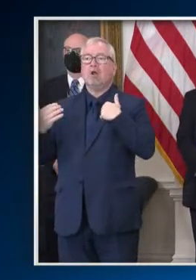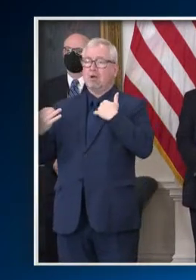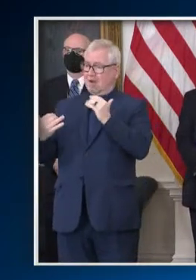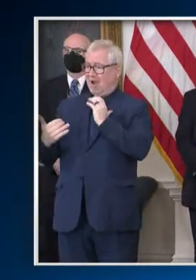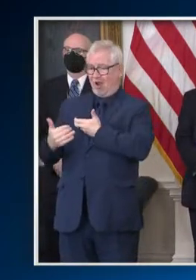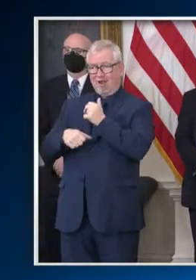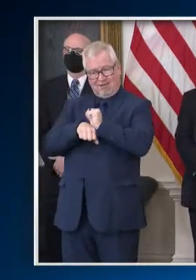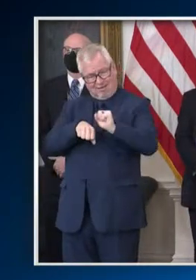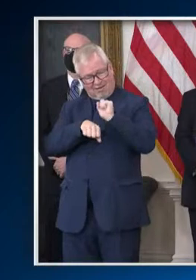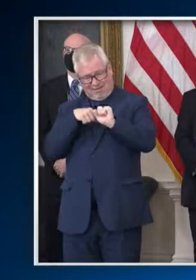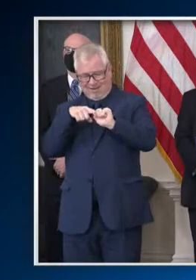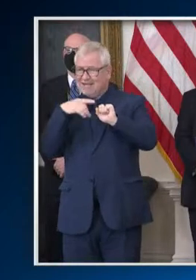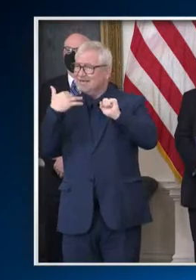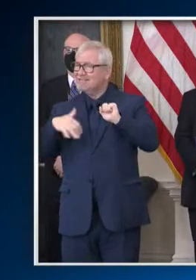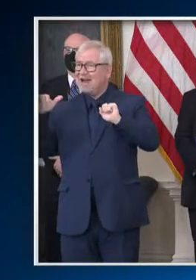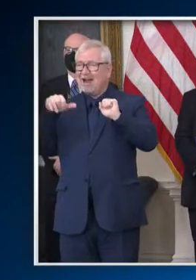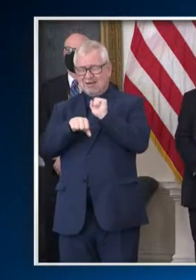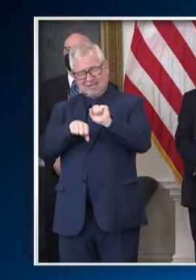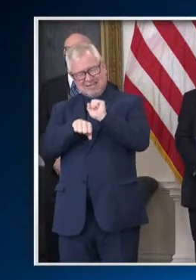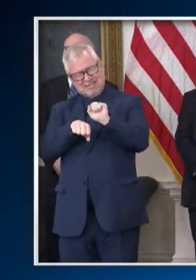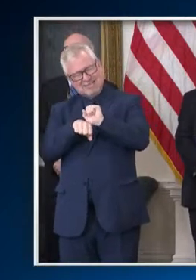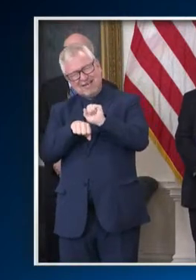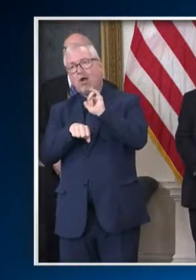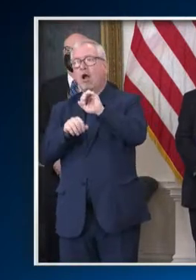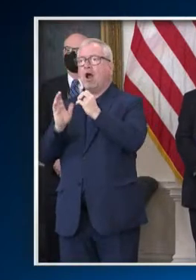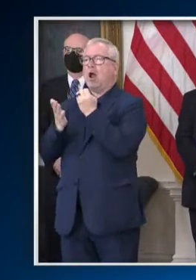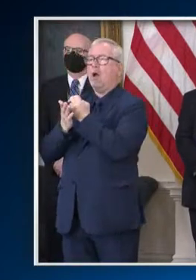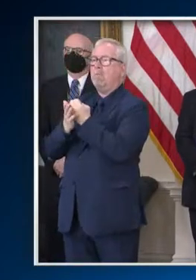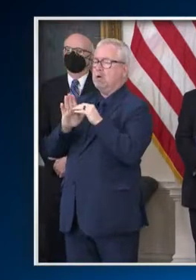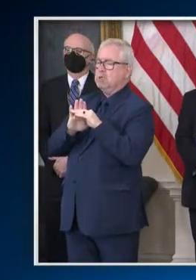economic progress. The state comptroller